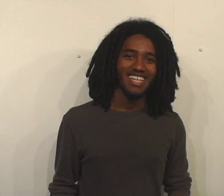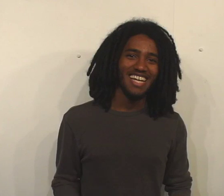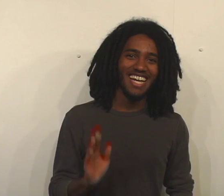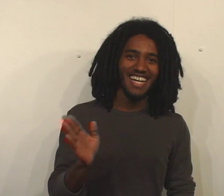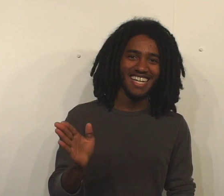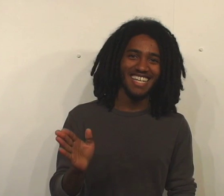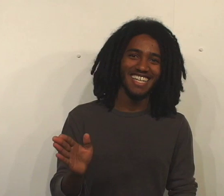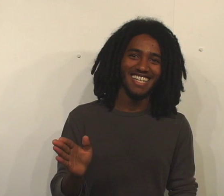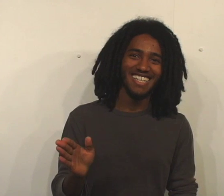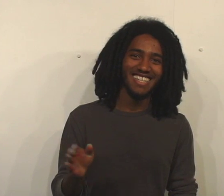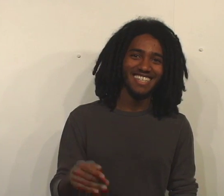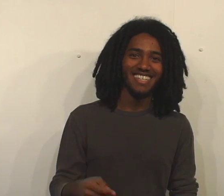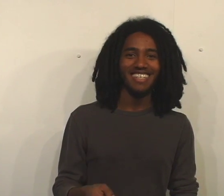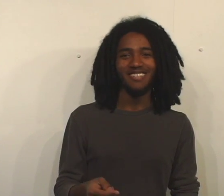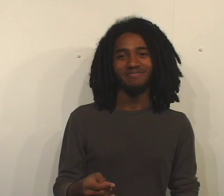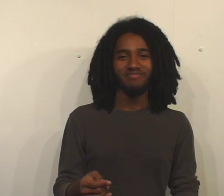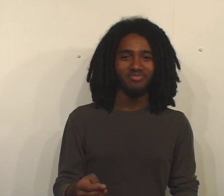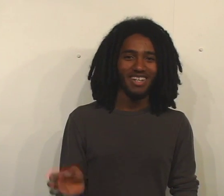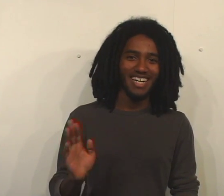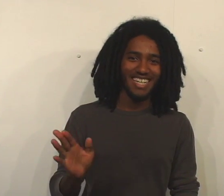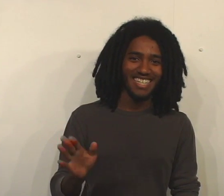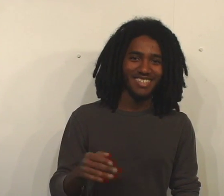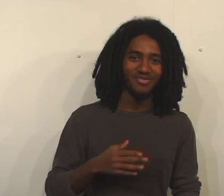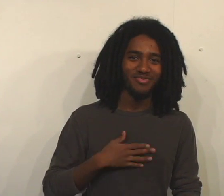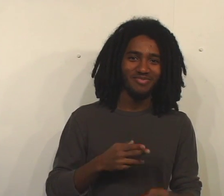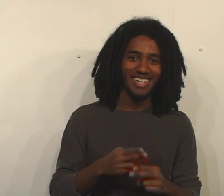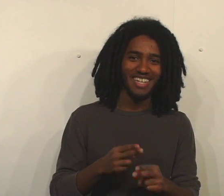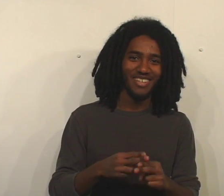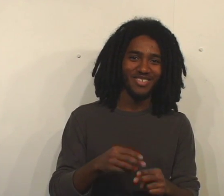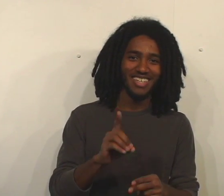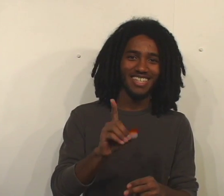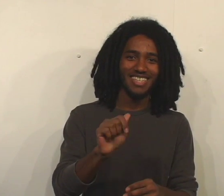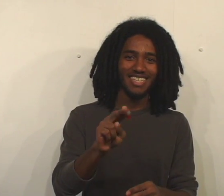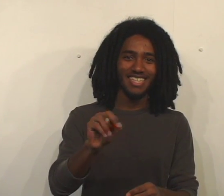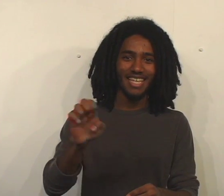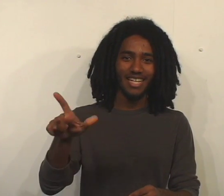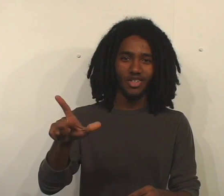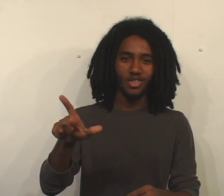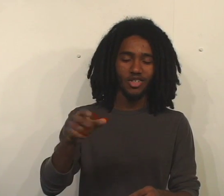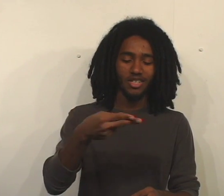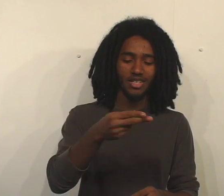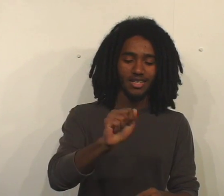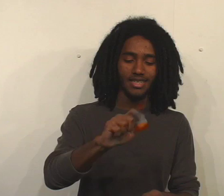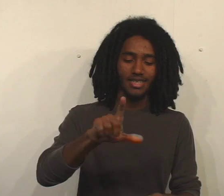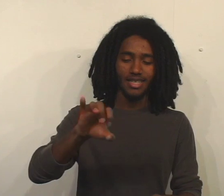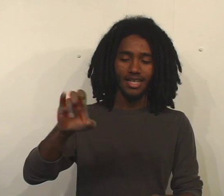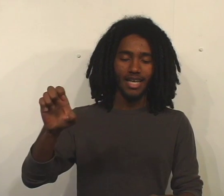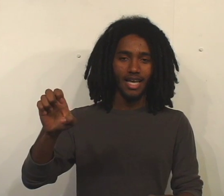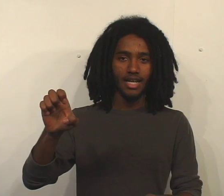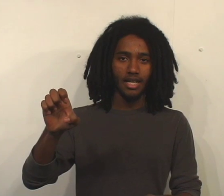Hi. Hi. My name is Daniel Haley.